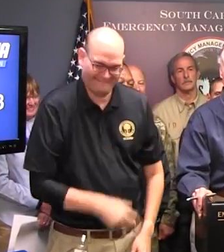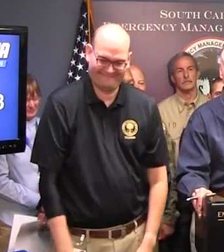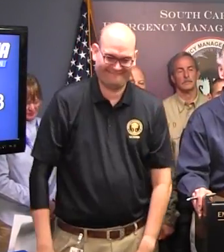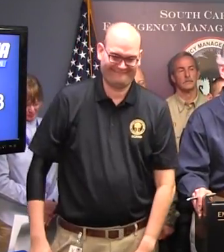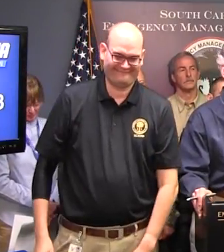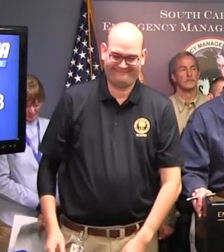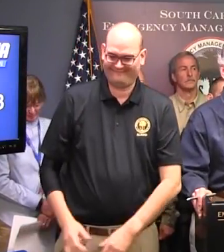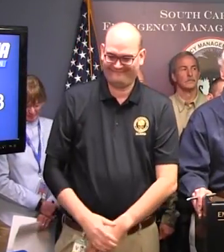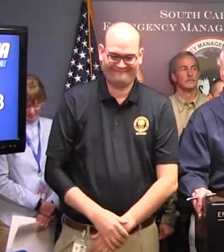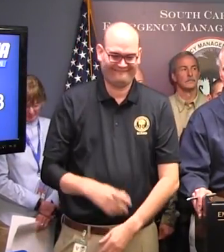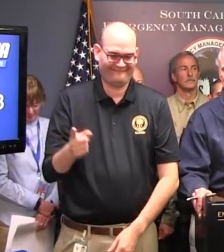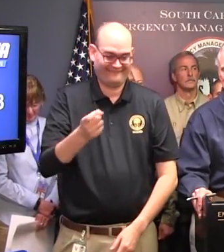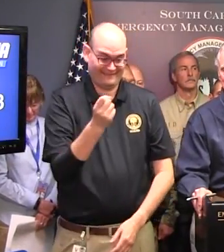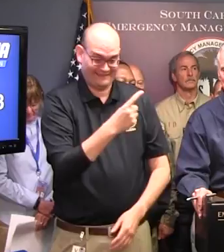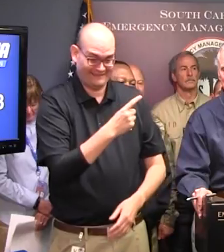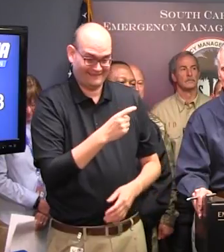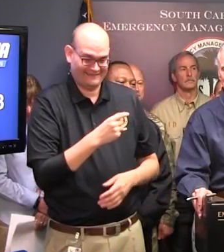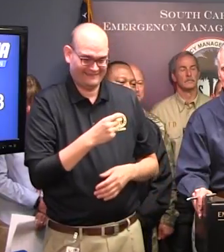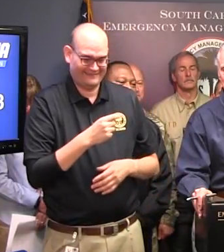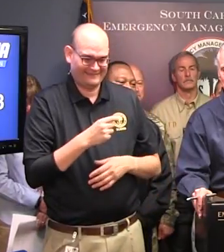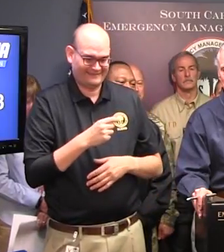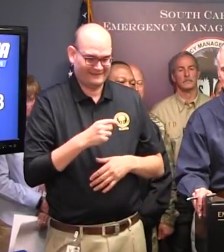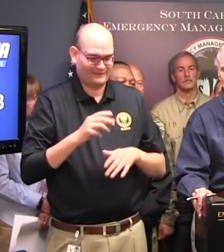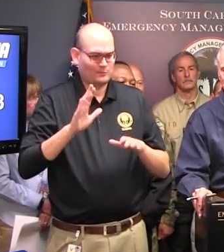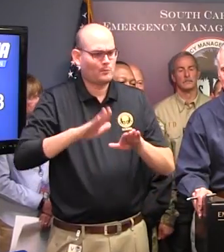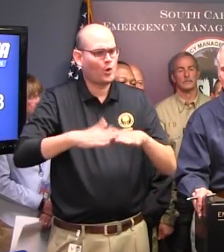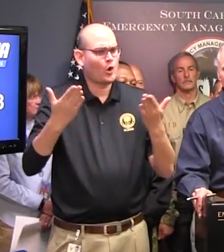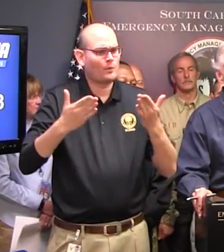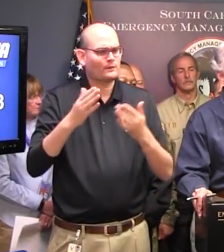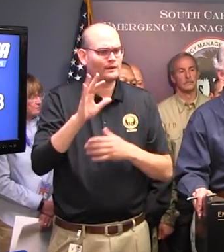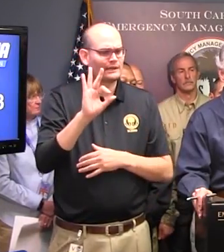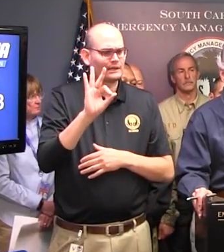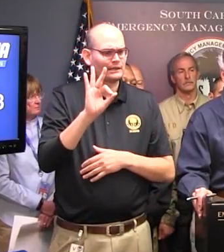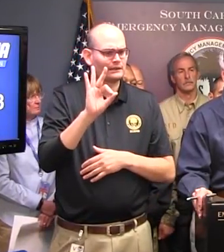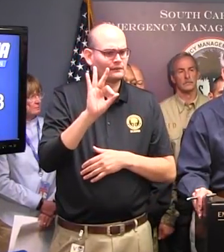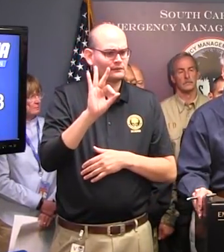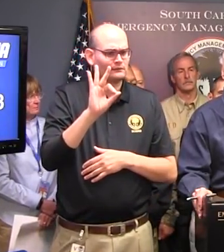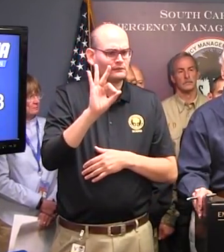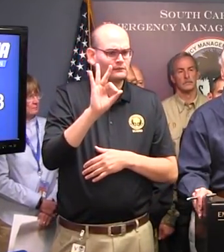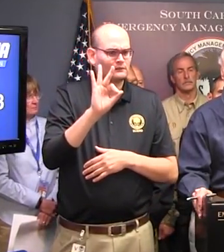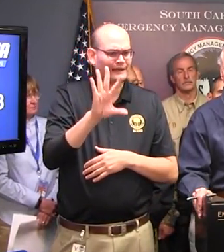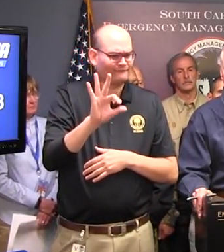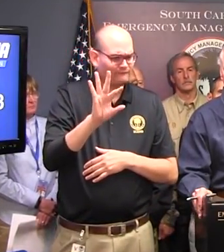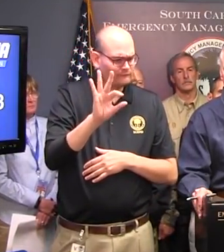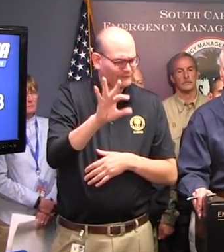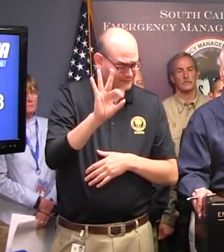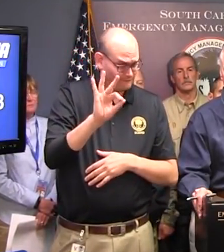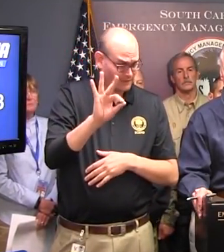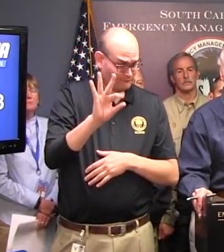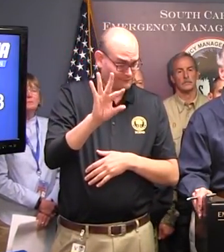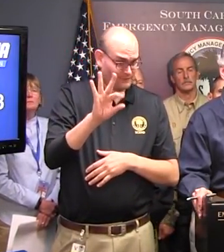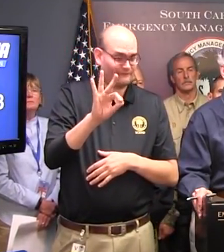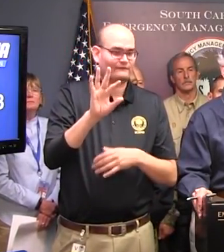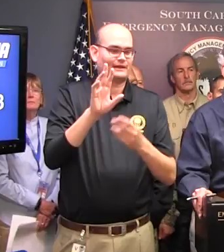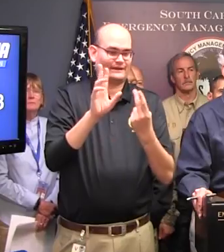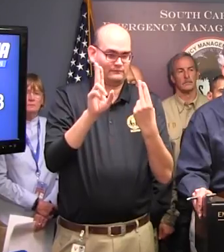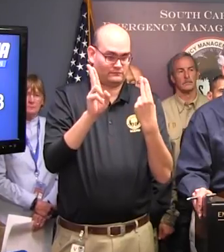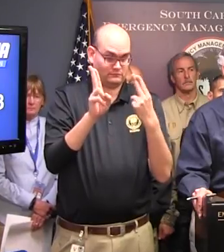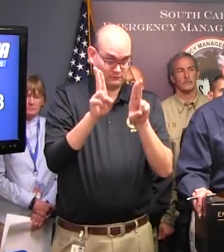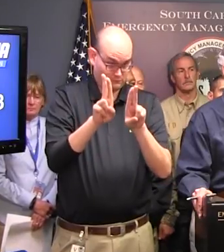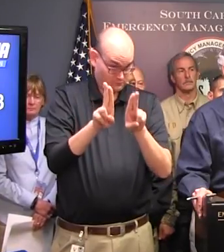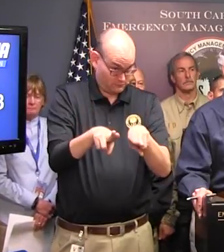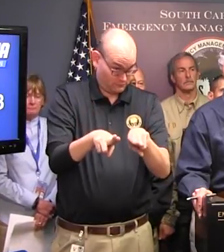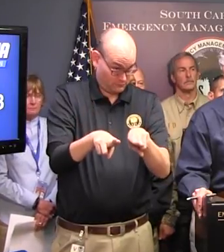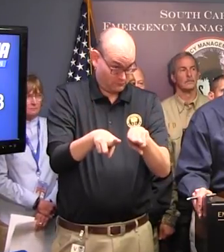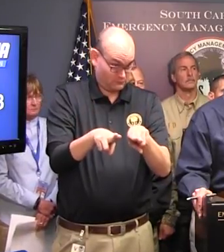Okay. And when would they reopen these areas? you know how long this evacuation is Whenever, when it's safe to do so. No prediction at